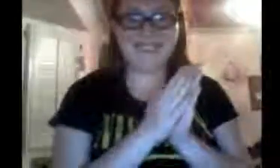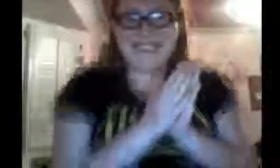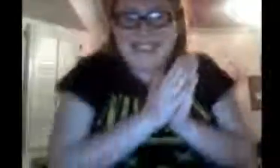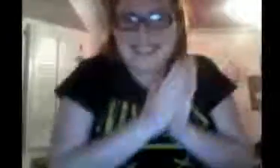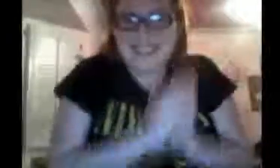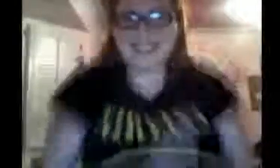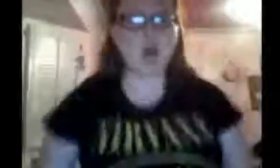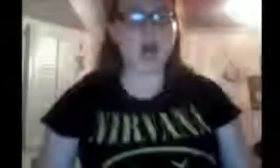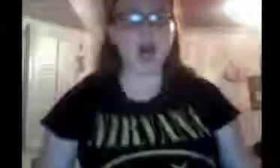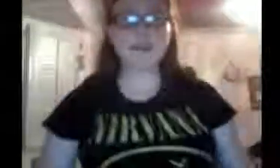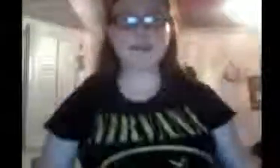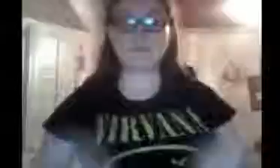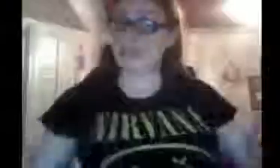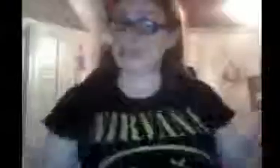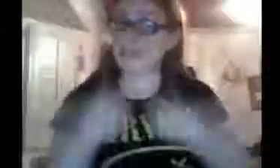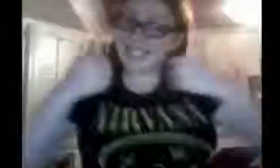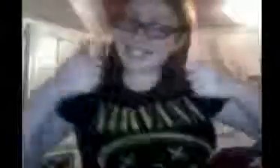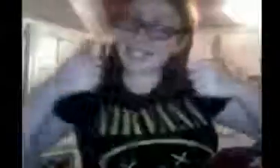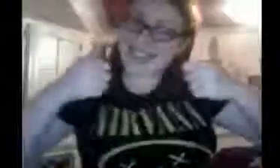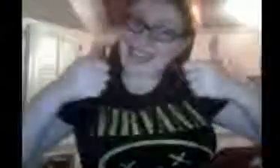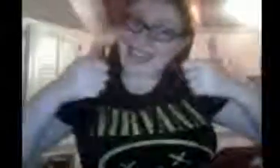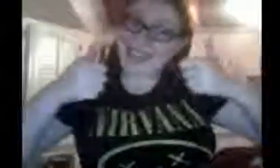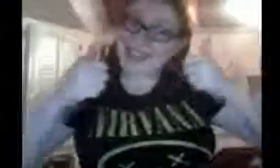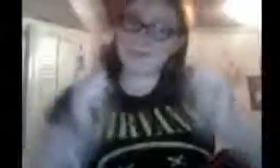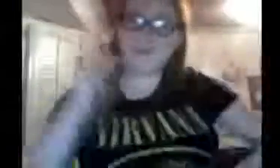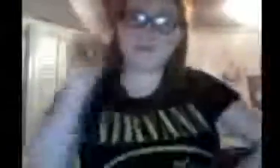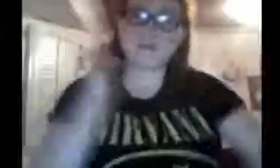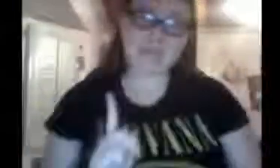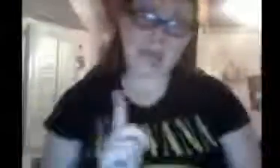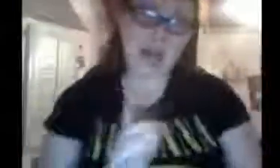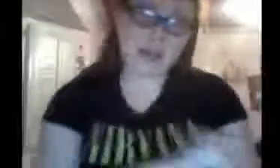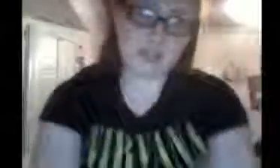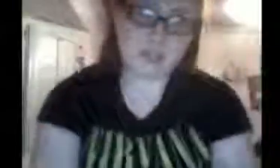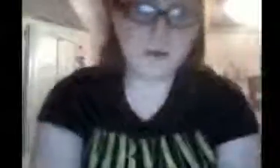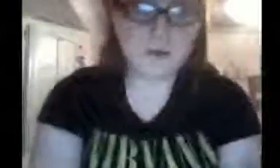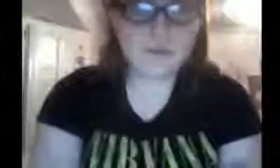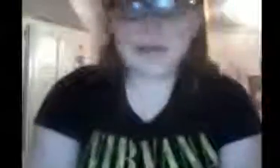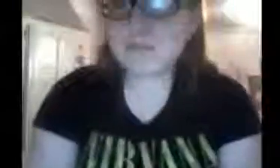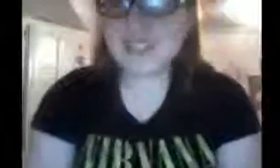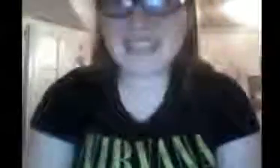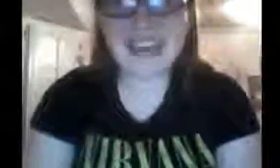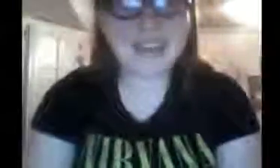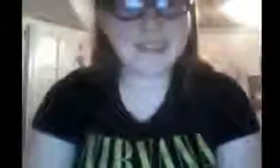Two. Okay. Let's get started. Okay. So, number 10.